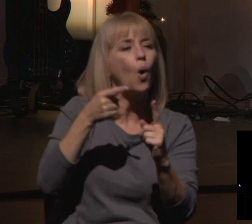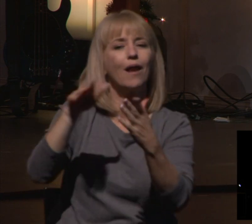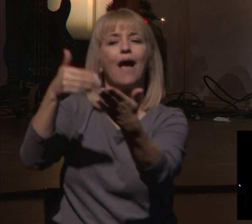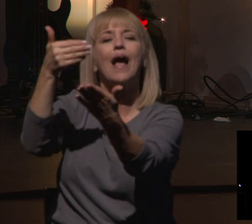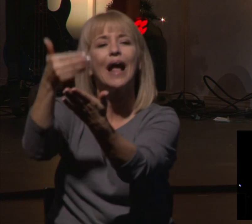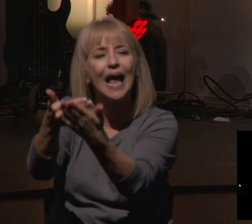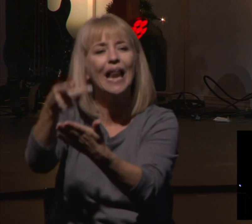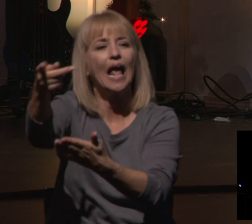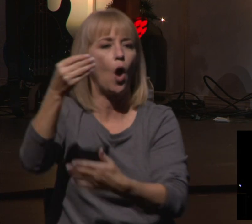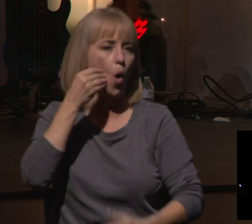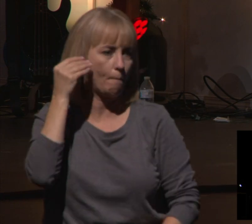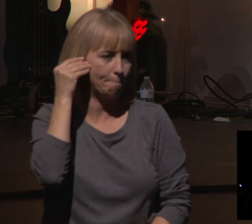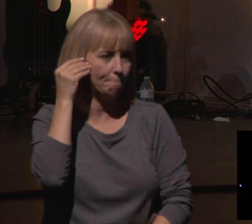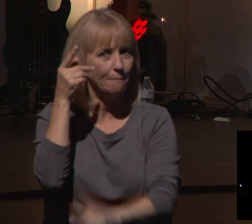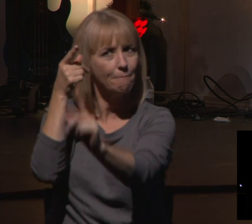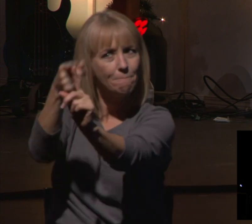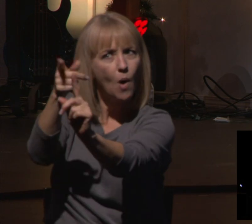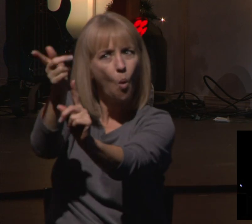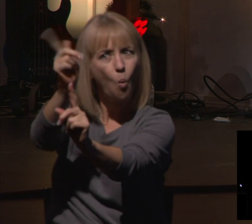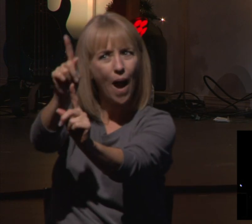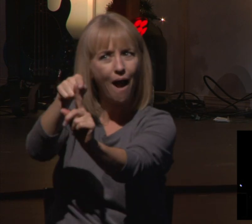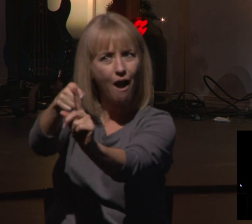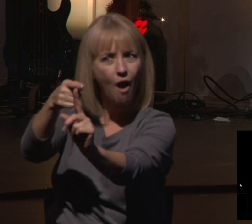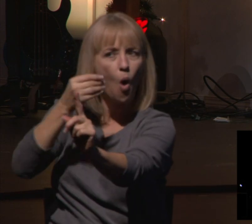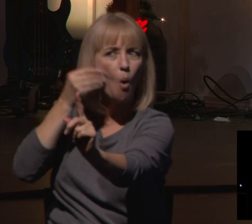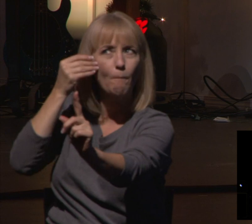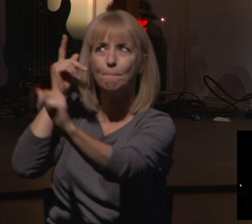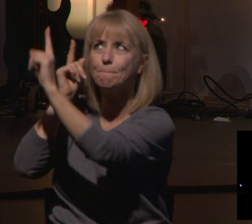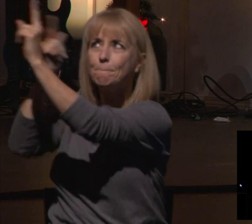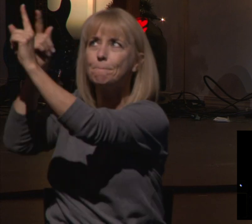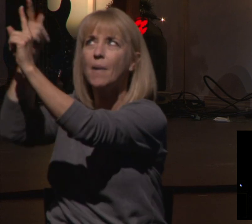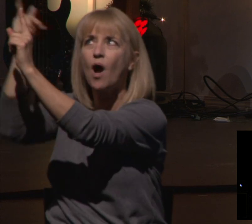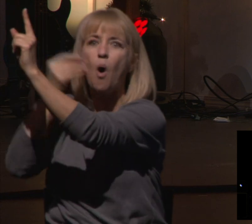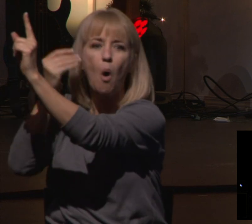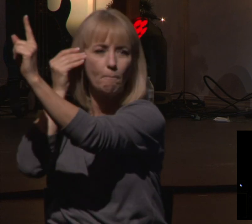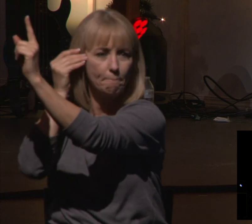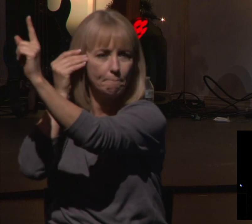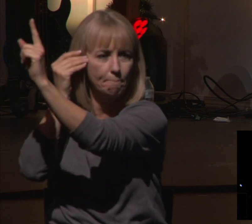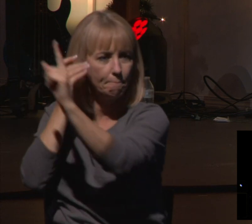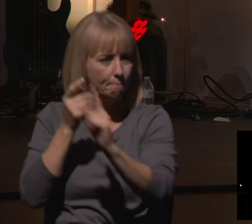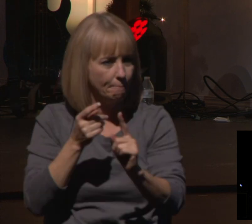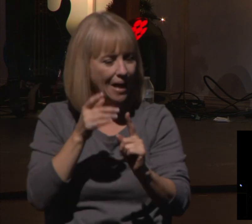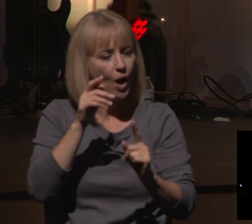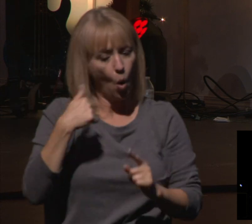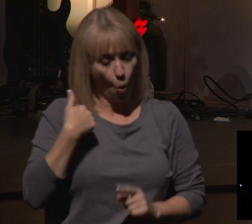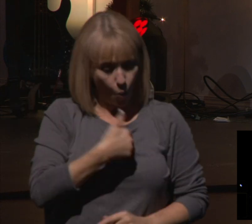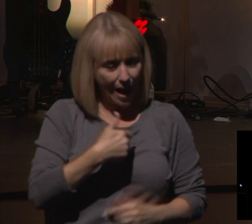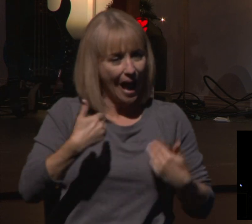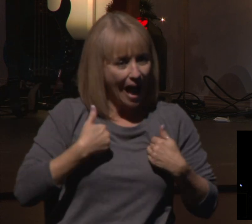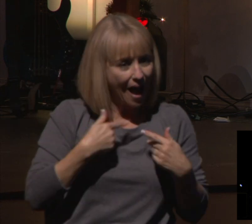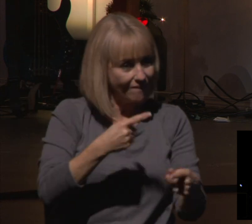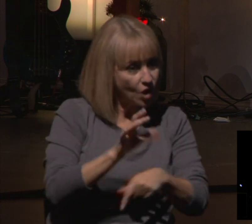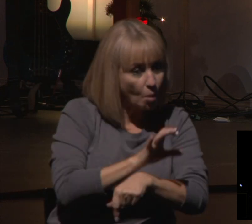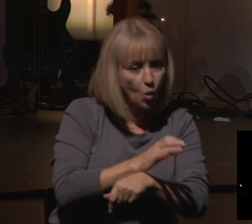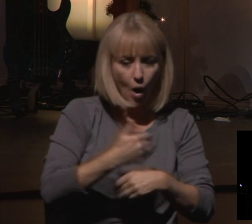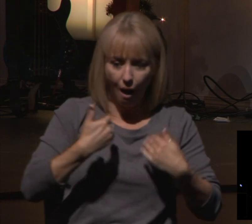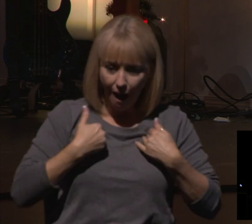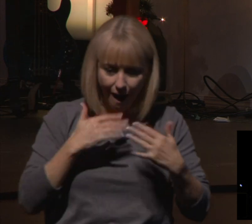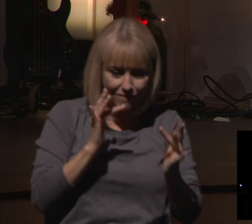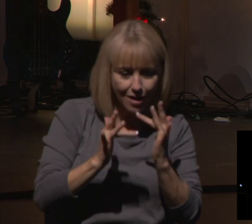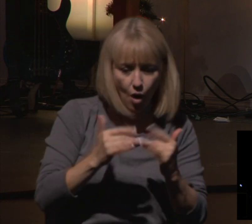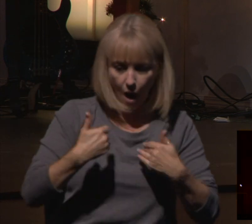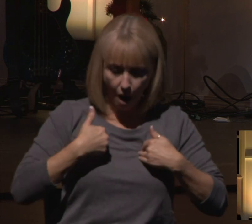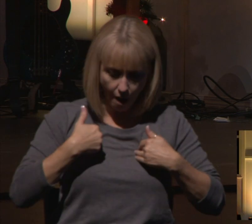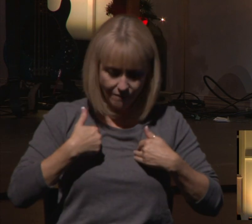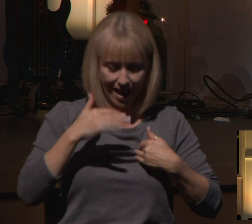year, 2021, we're going to make it a better tool. But we believe it's a tool that eventually leads us to Emmanuel,